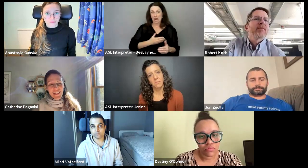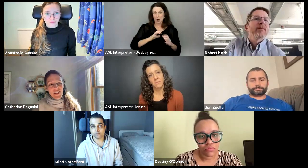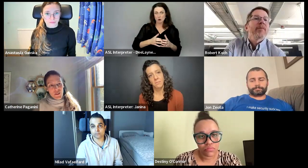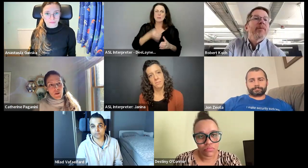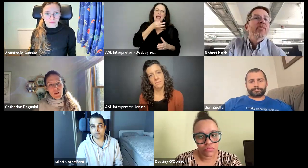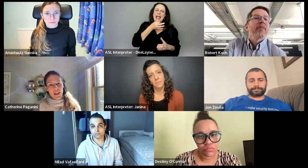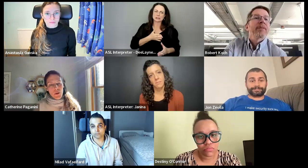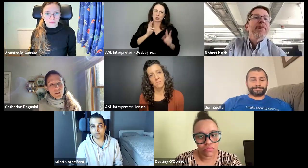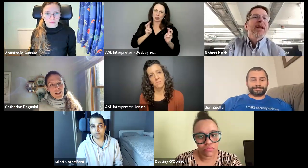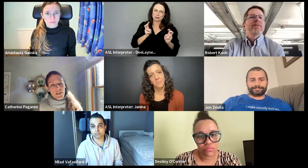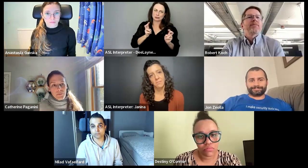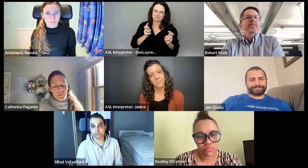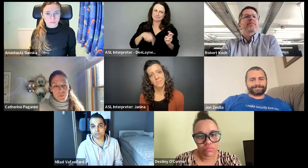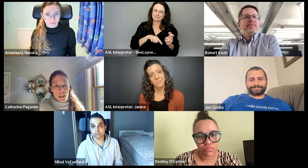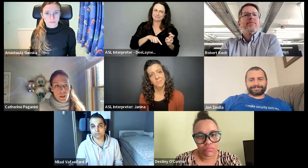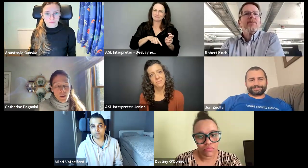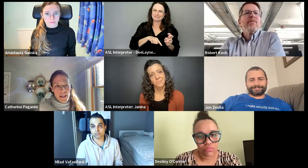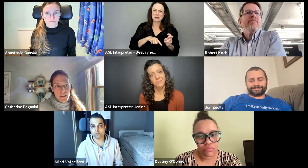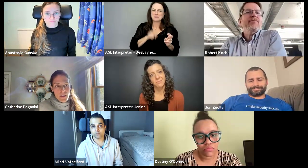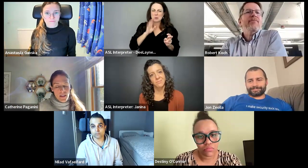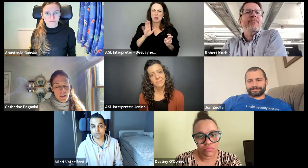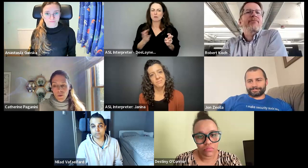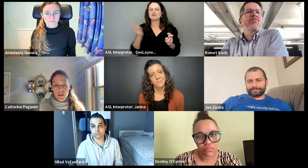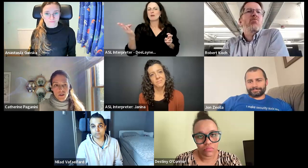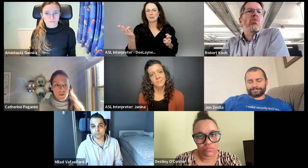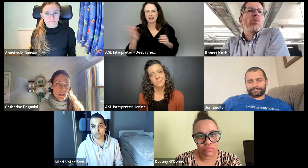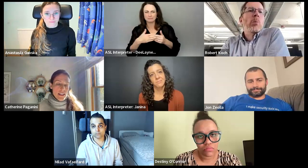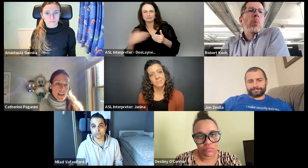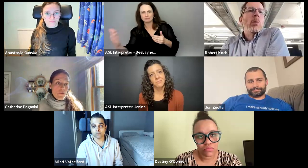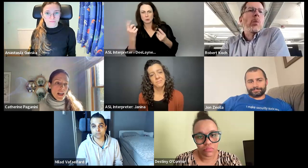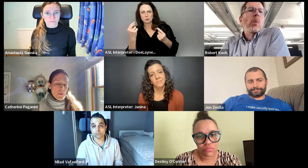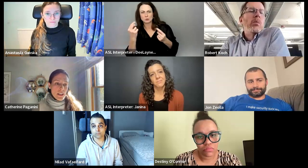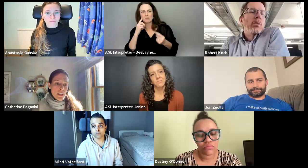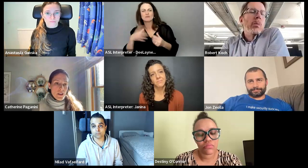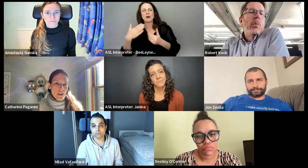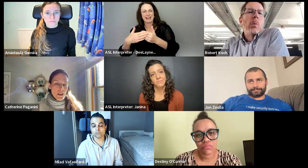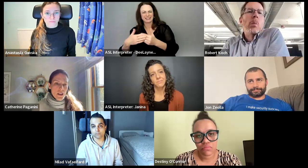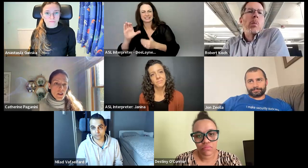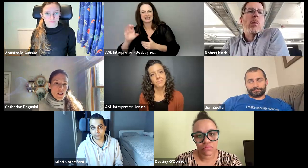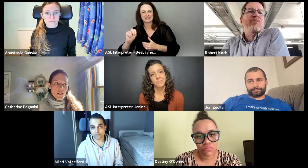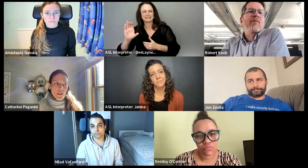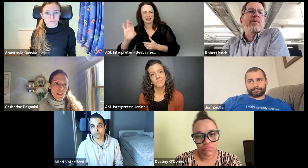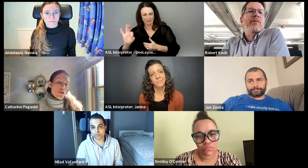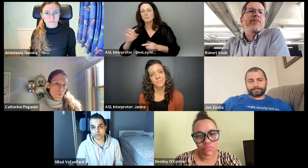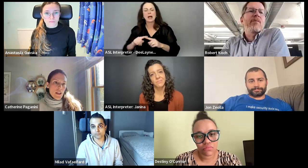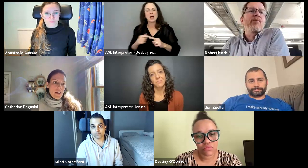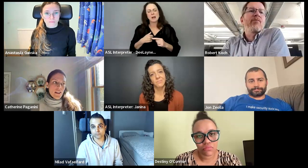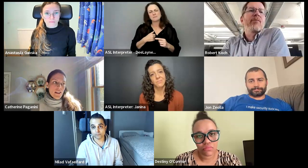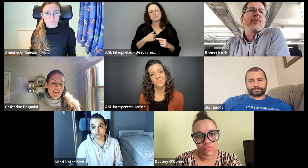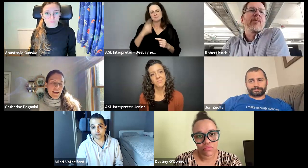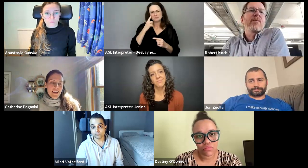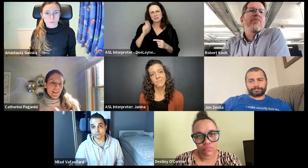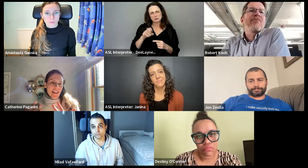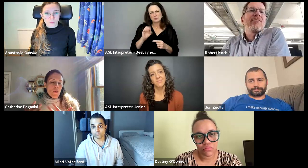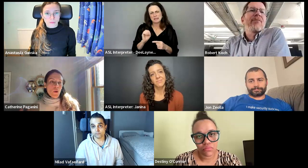expert group that will, um, recommend, uh, what to do for the CNCF. But I believe it should